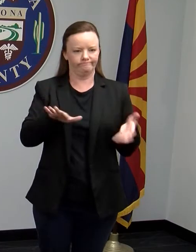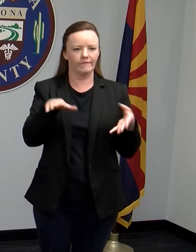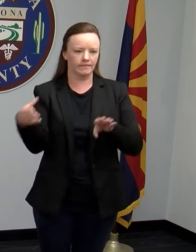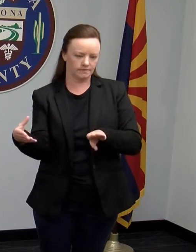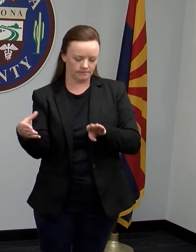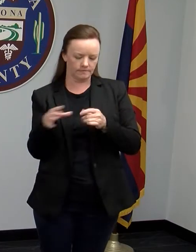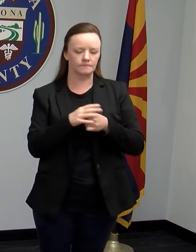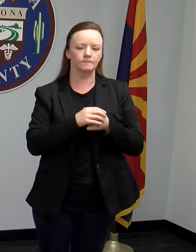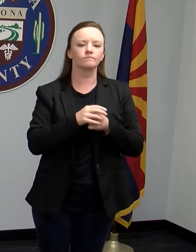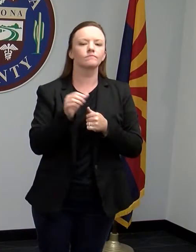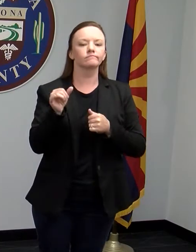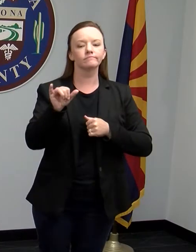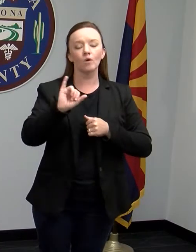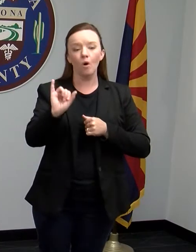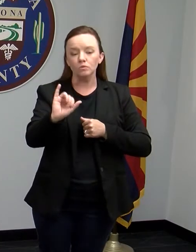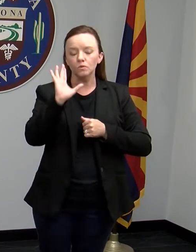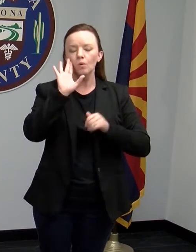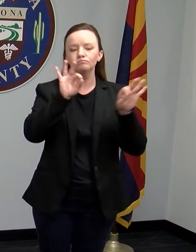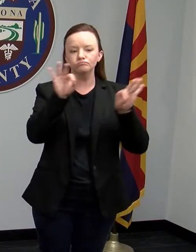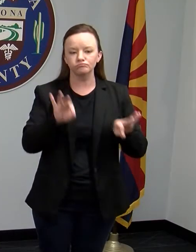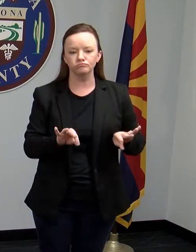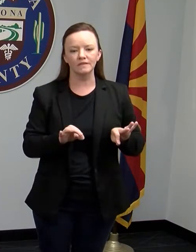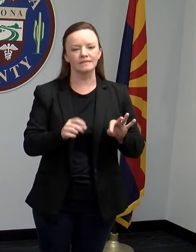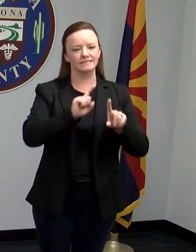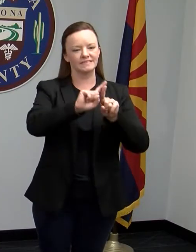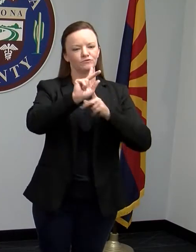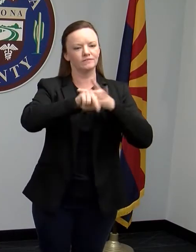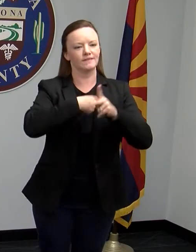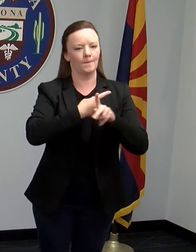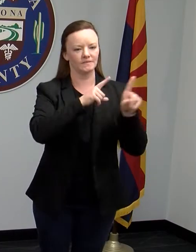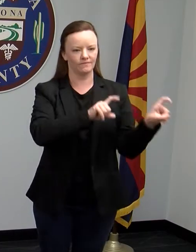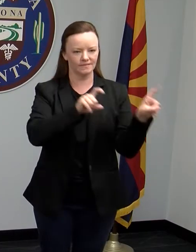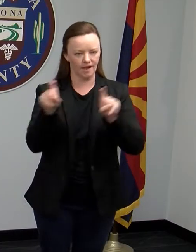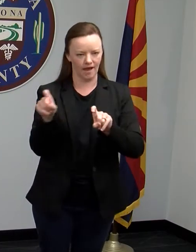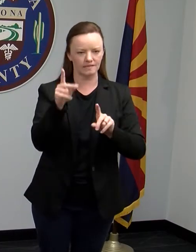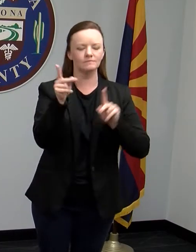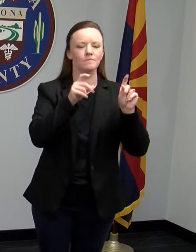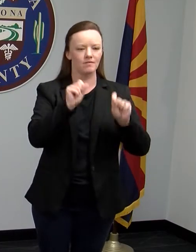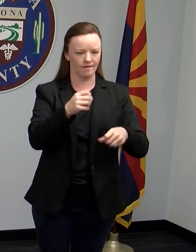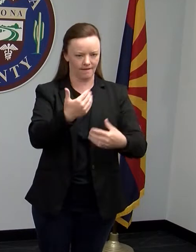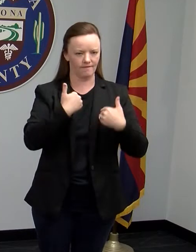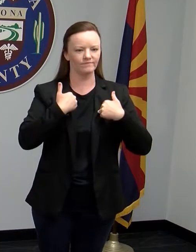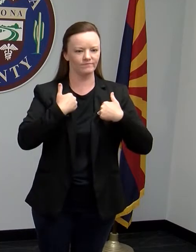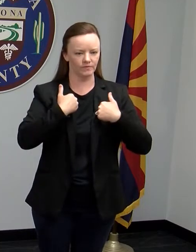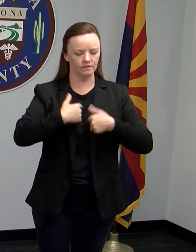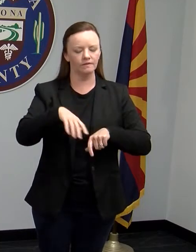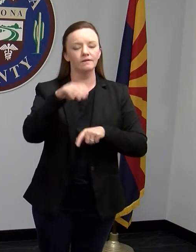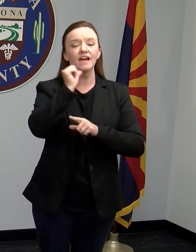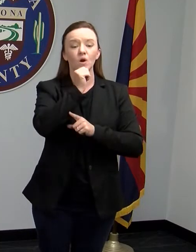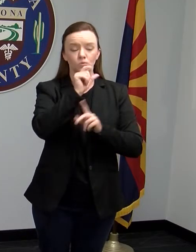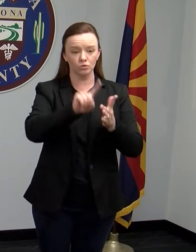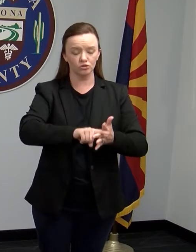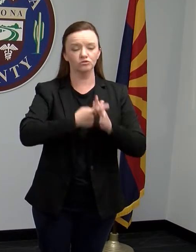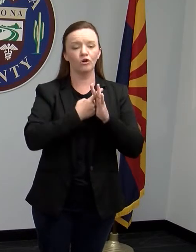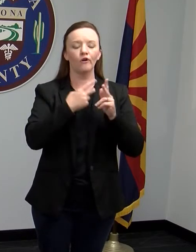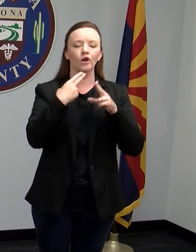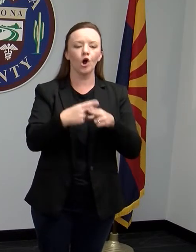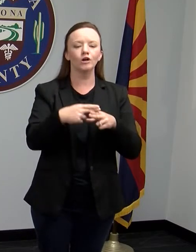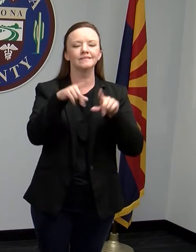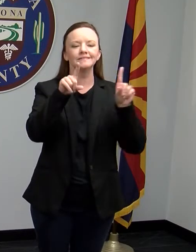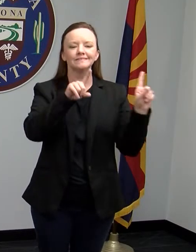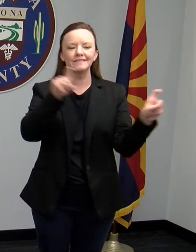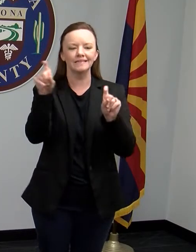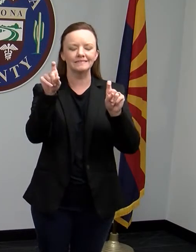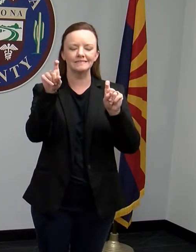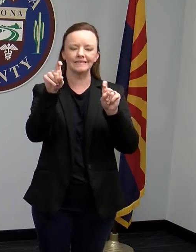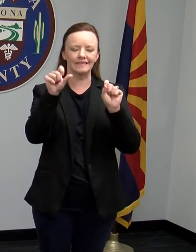available to everybody in the public right now. We, many of you know that Arizona is starting what they're calling a testing blitz this